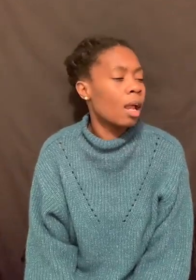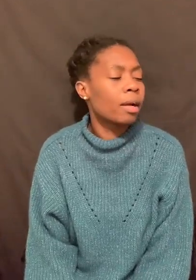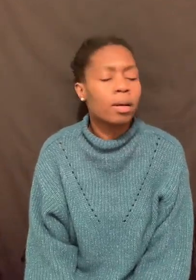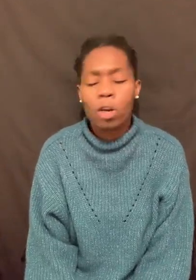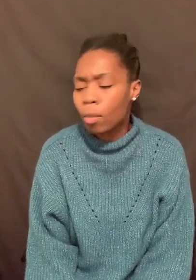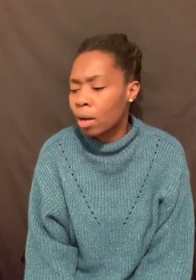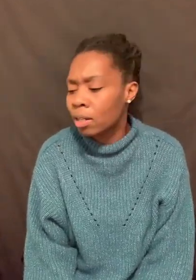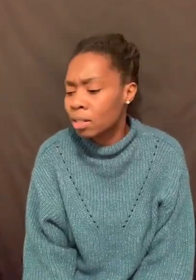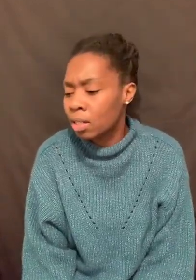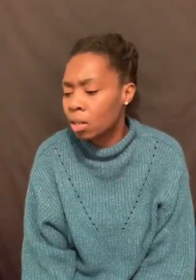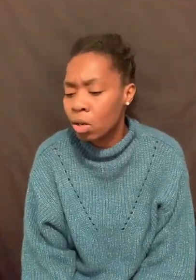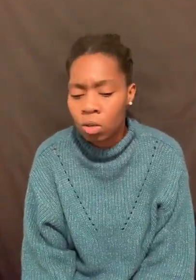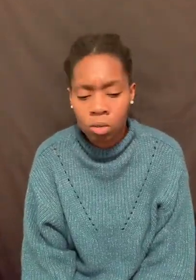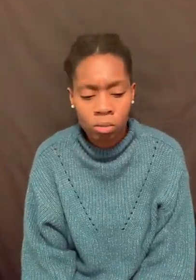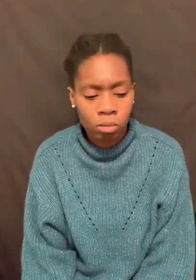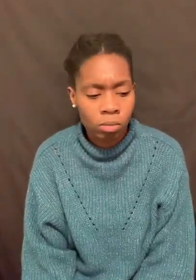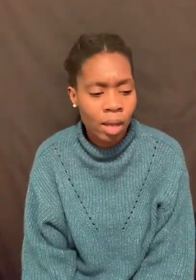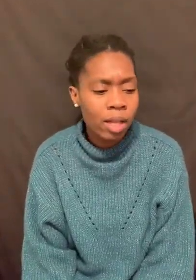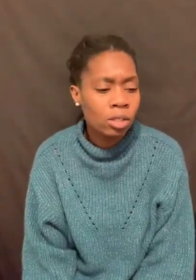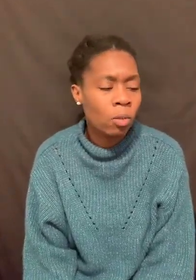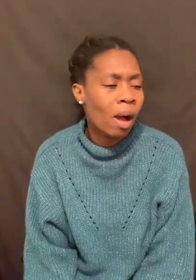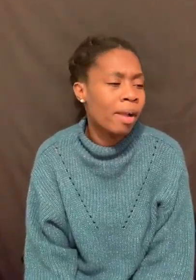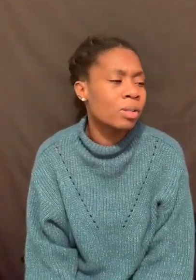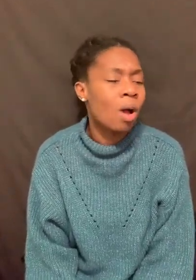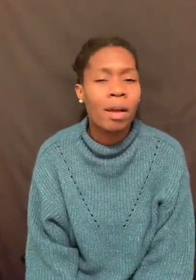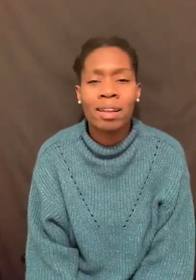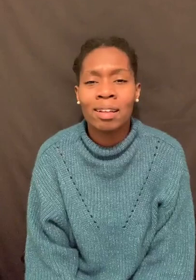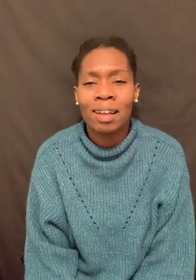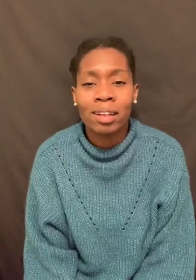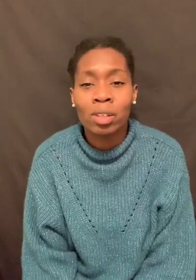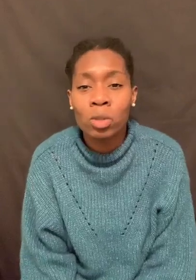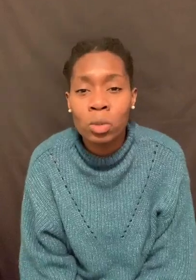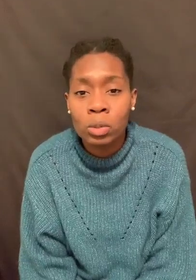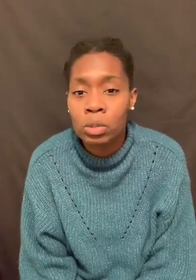Like, grandma, auntie, uncle, pastor. Why are you talking like the news?